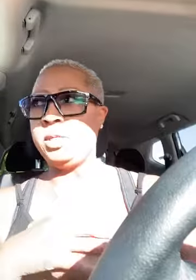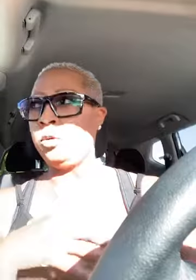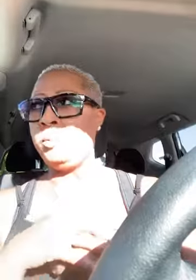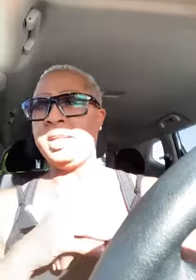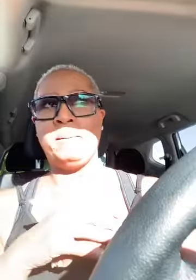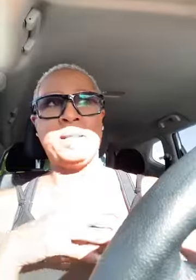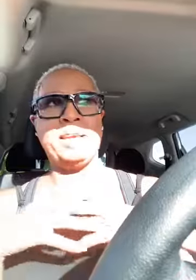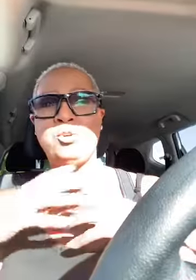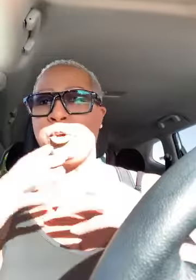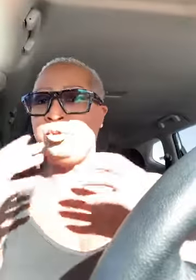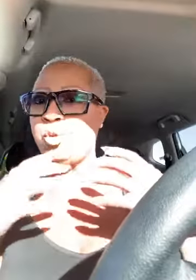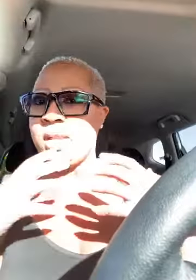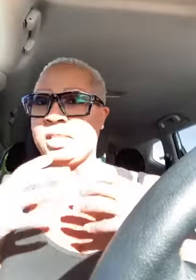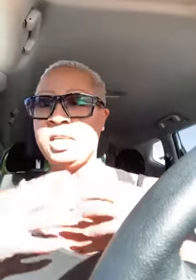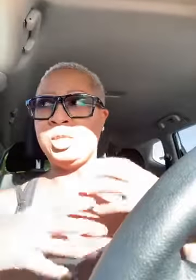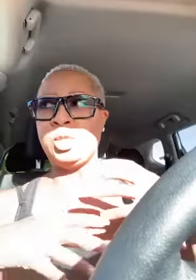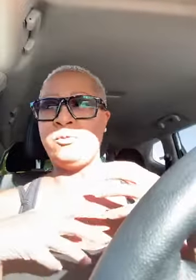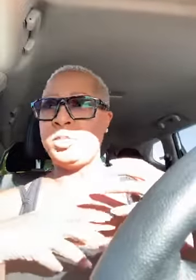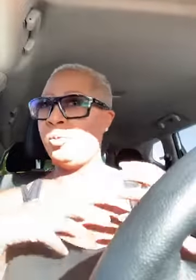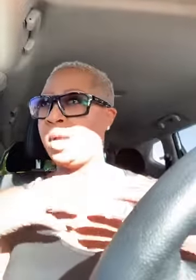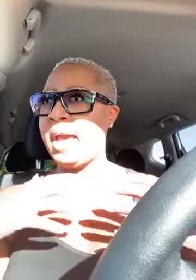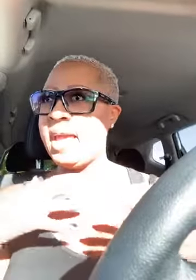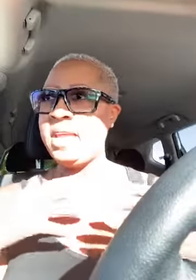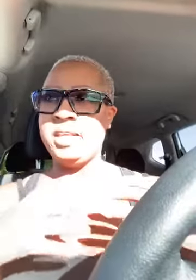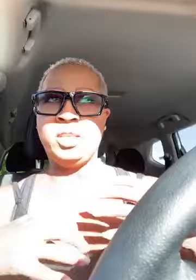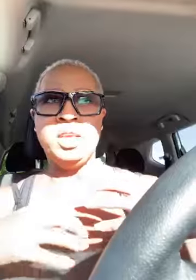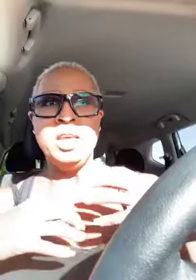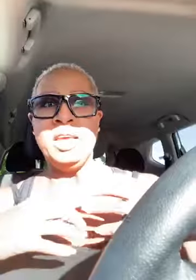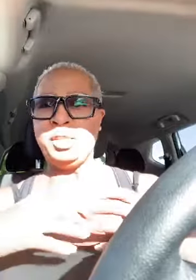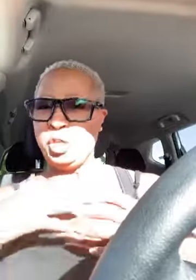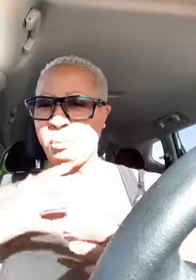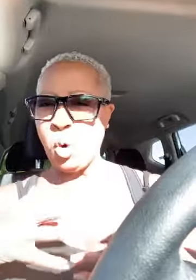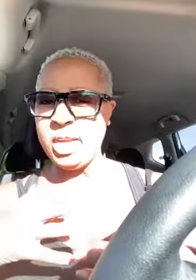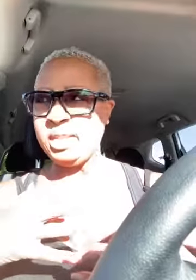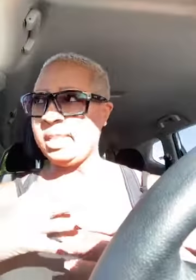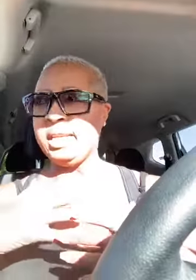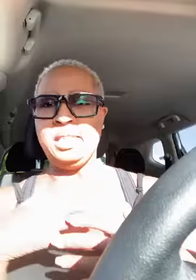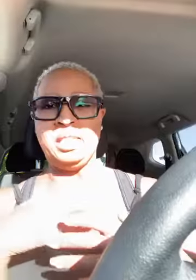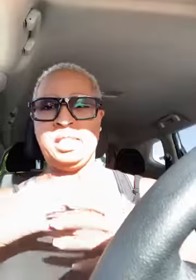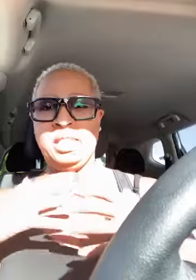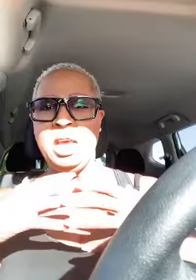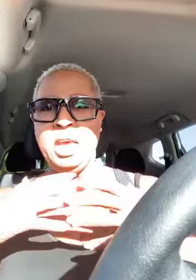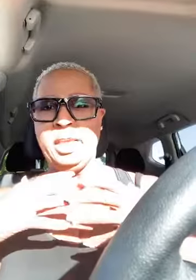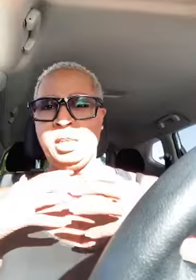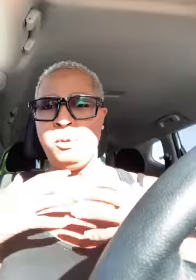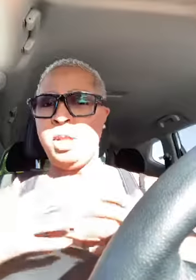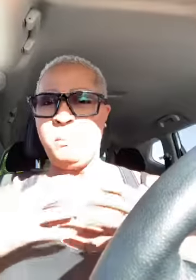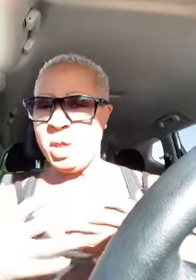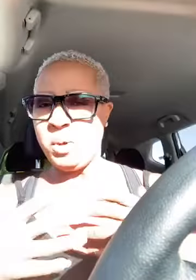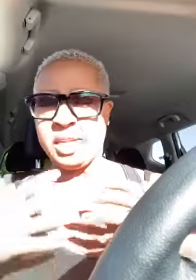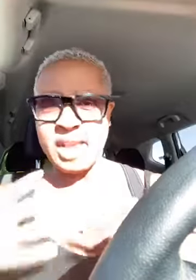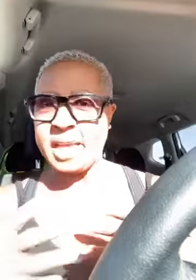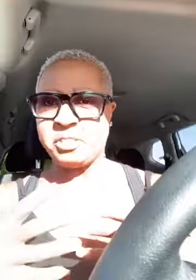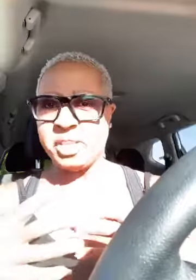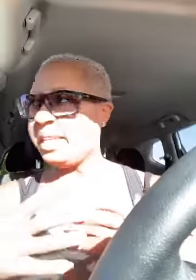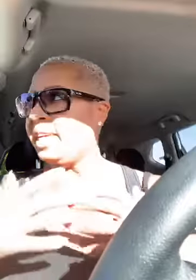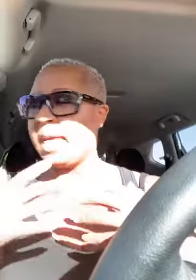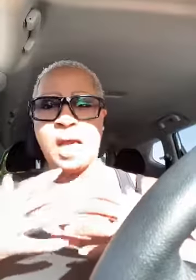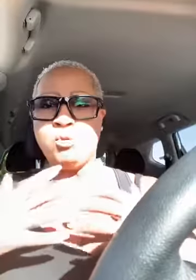a little bit and i'm like you know you try to tell yourself is it what i ate is it is this morning sickness is it is it in the middle of the night sickness i don't